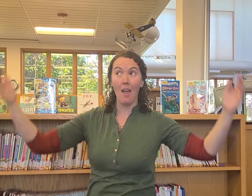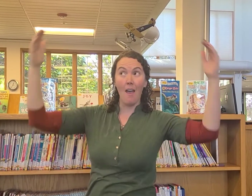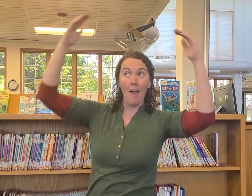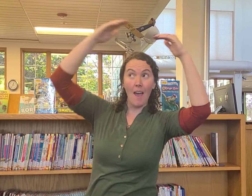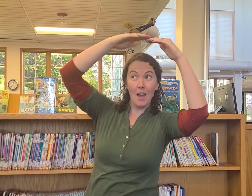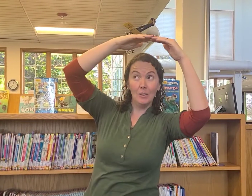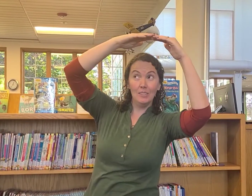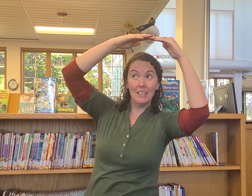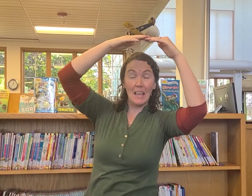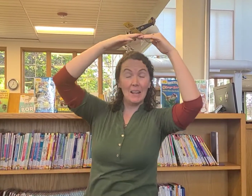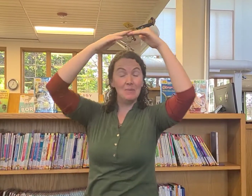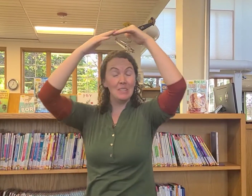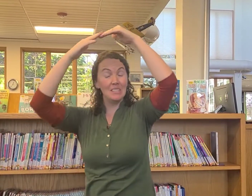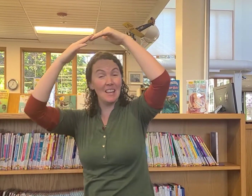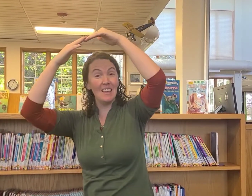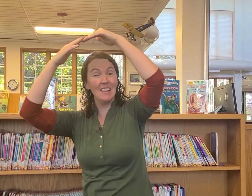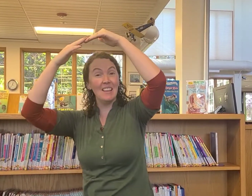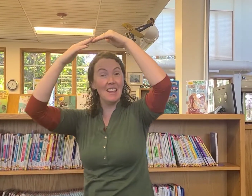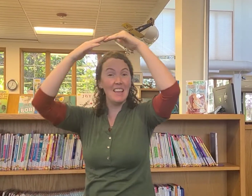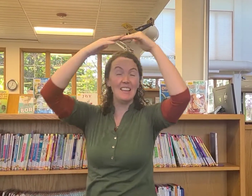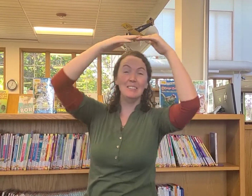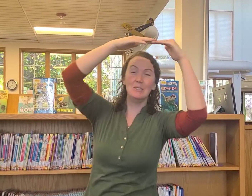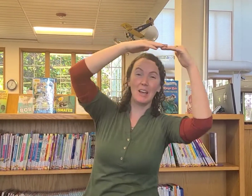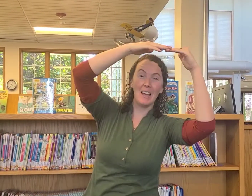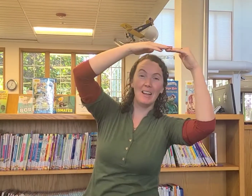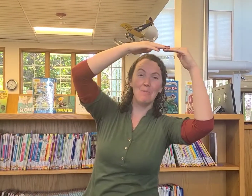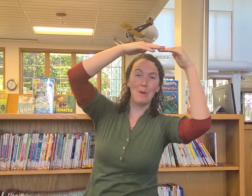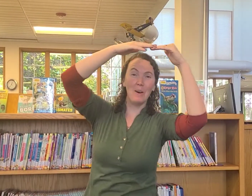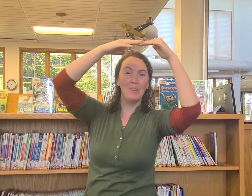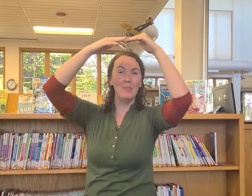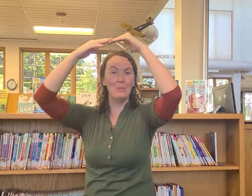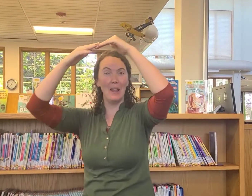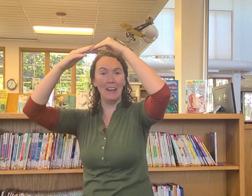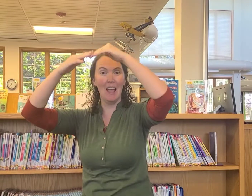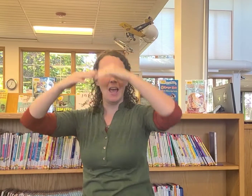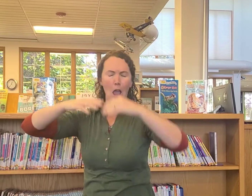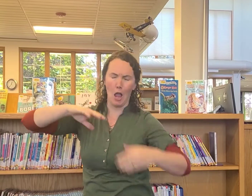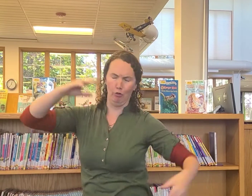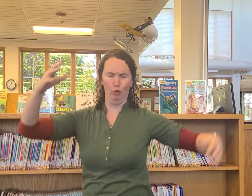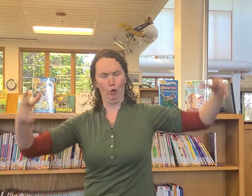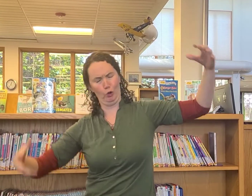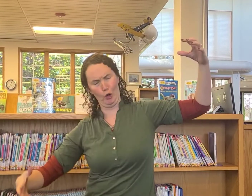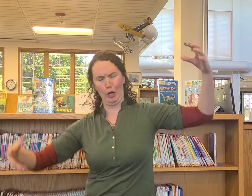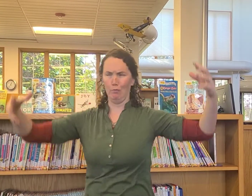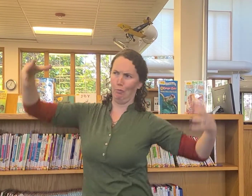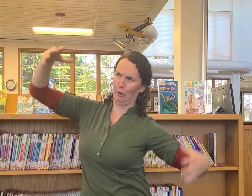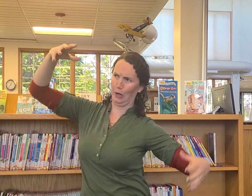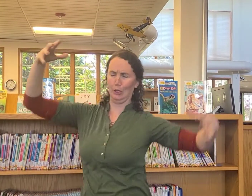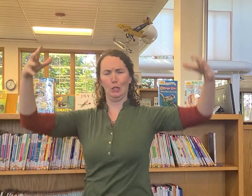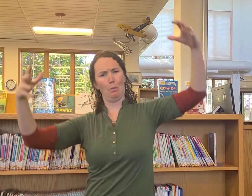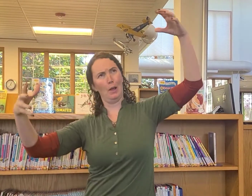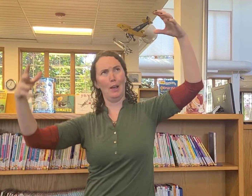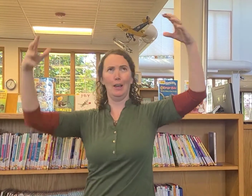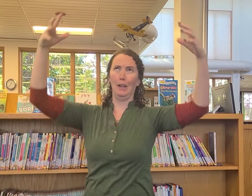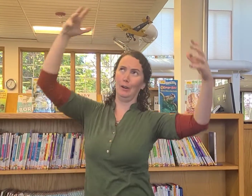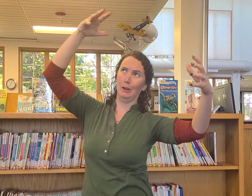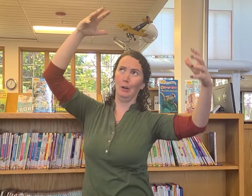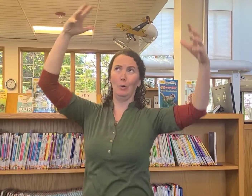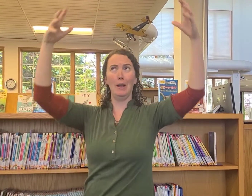Out came the sun and dried up all the rain. And the great big spider went